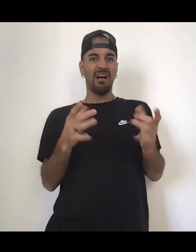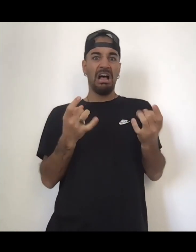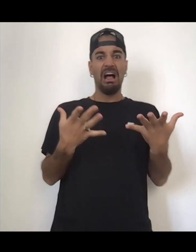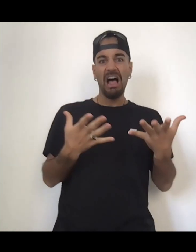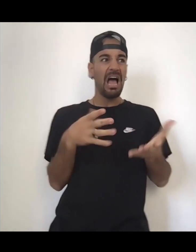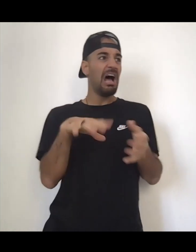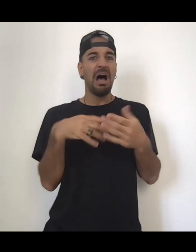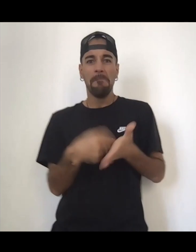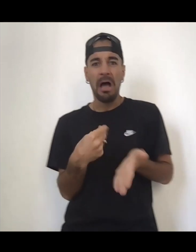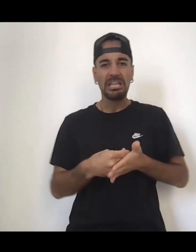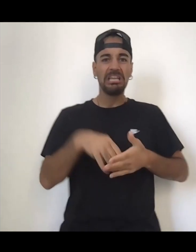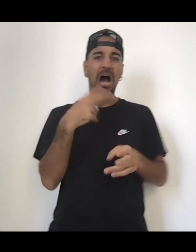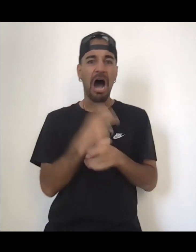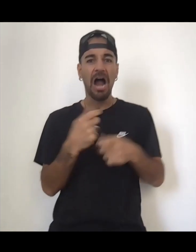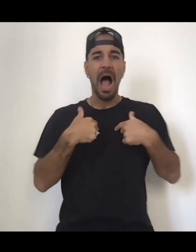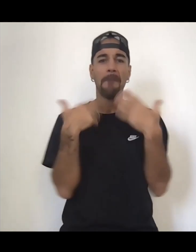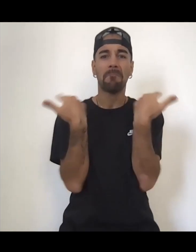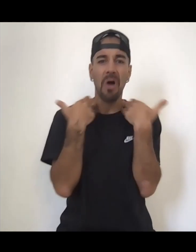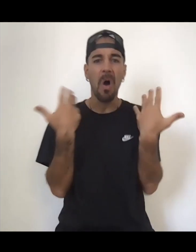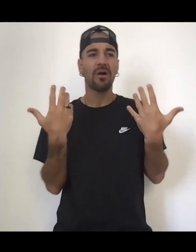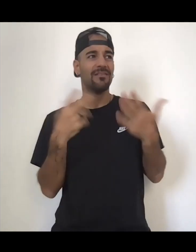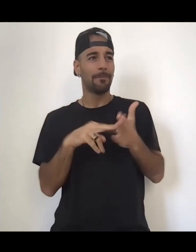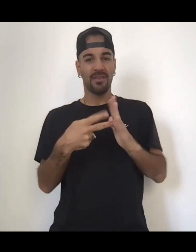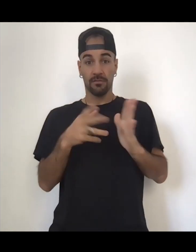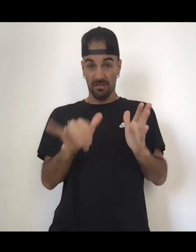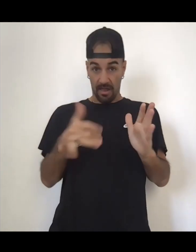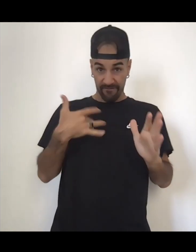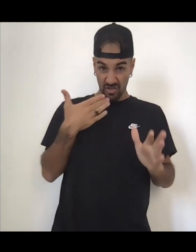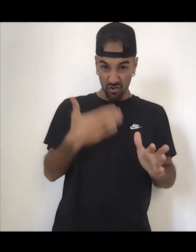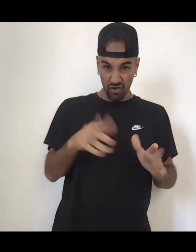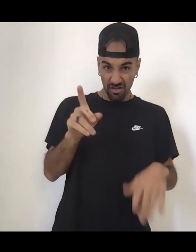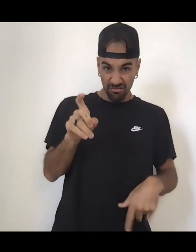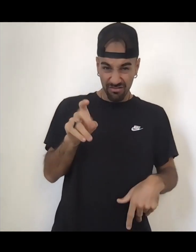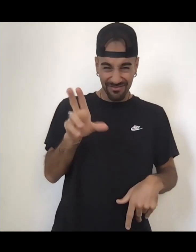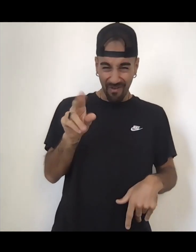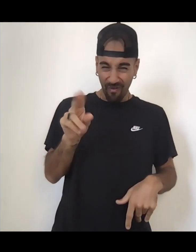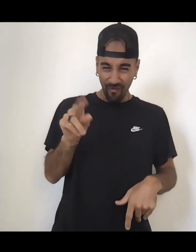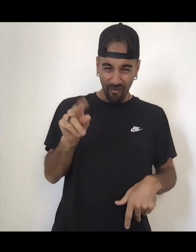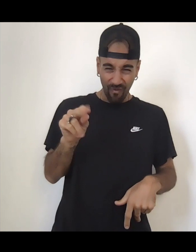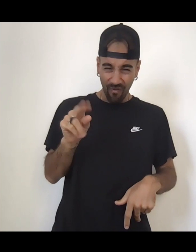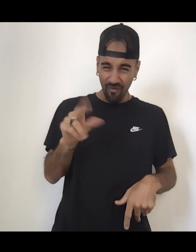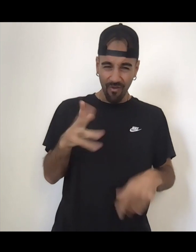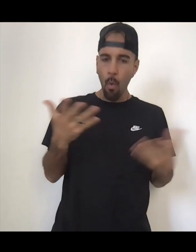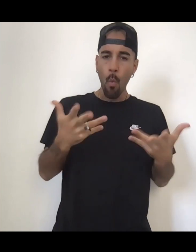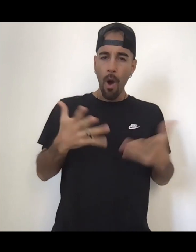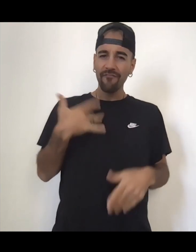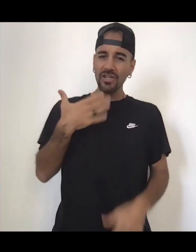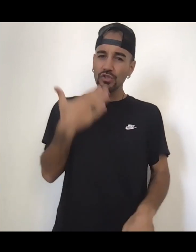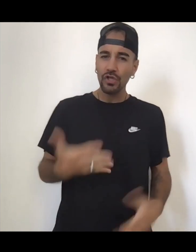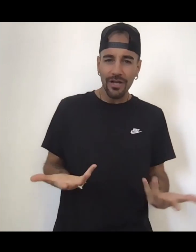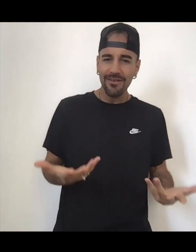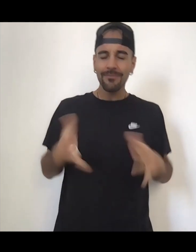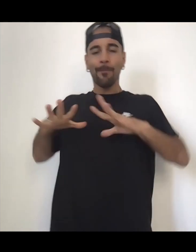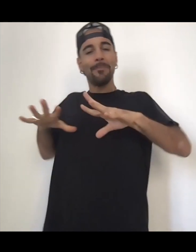You know what I mean? Like, nobody right now feels great while I'm talking about how broke we are. It's like, no, like, that doesn't feel great. So, like, what does feel great?